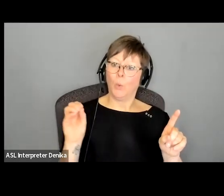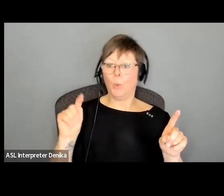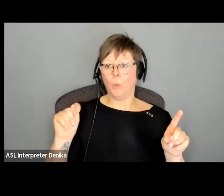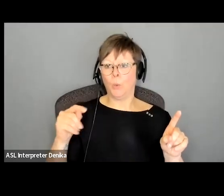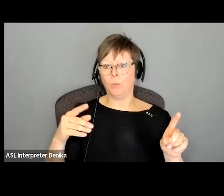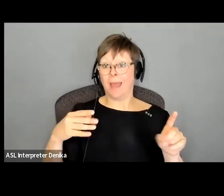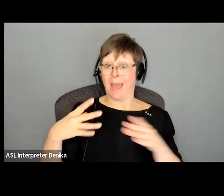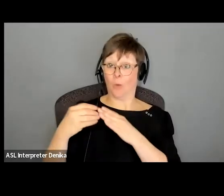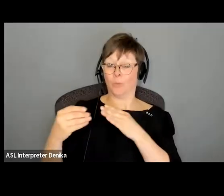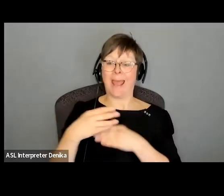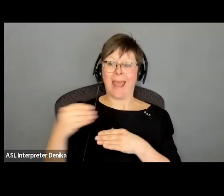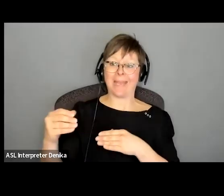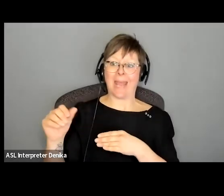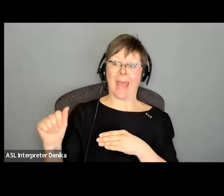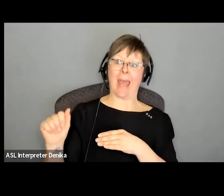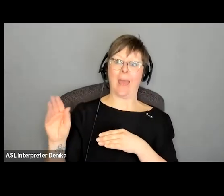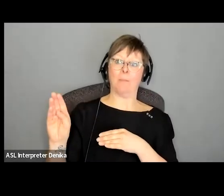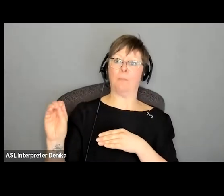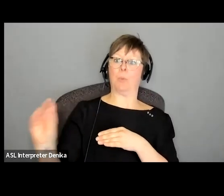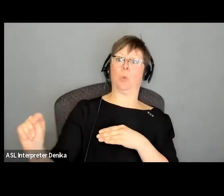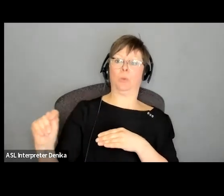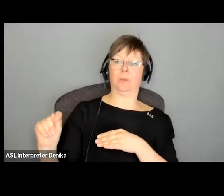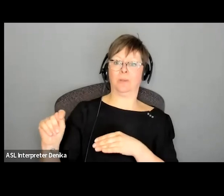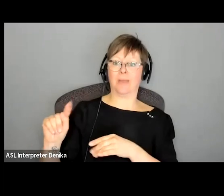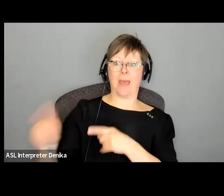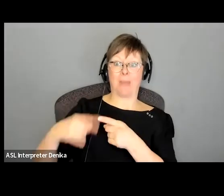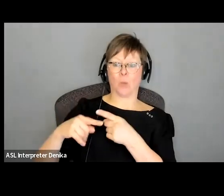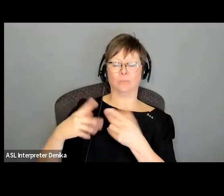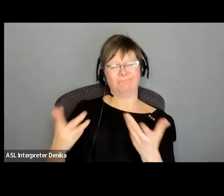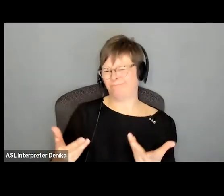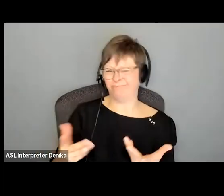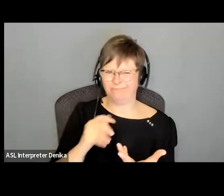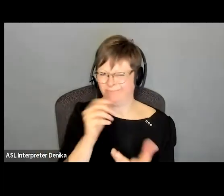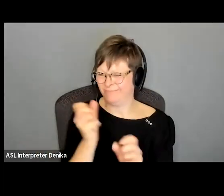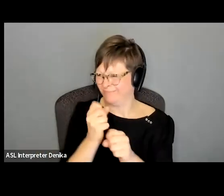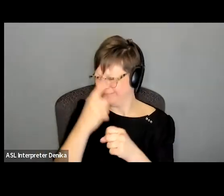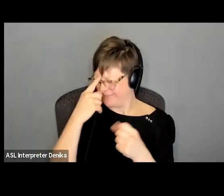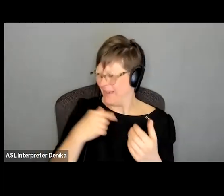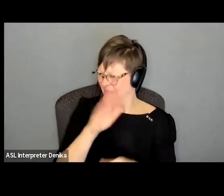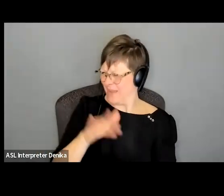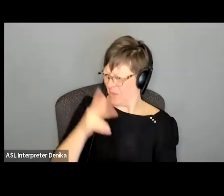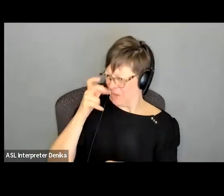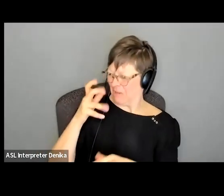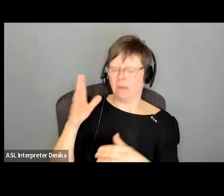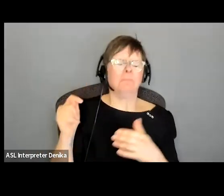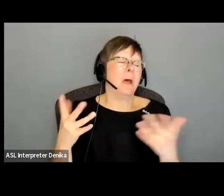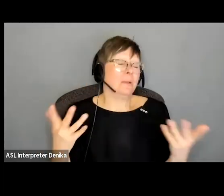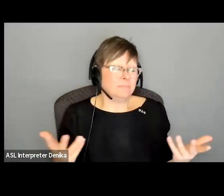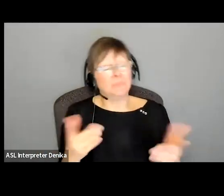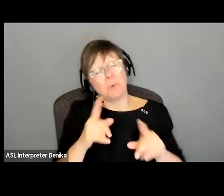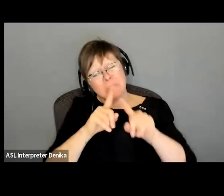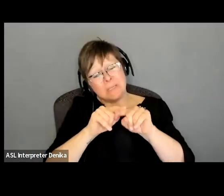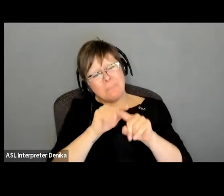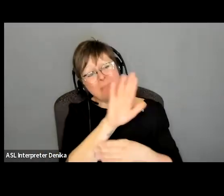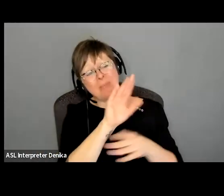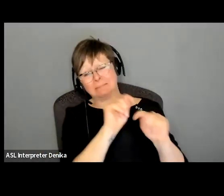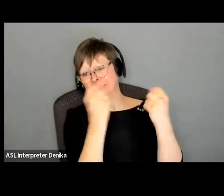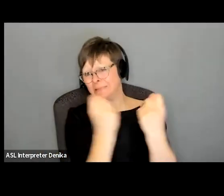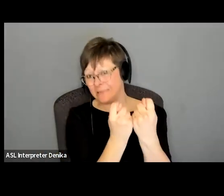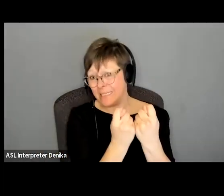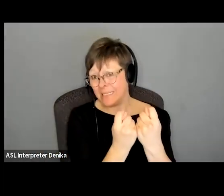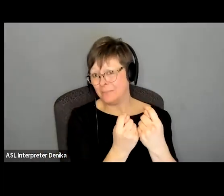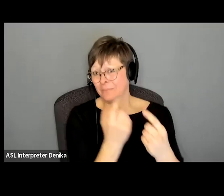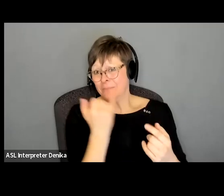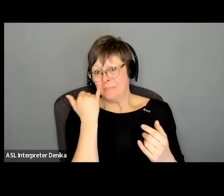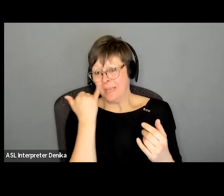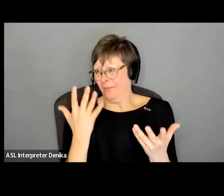it'll just depend on the story and also depend on how open the team is to changing that story